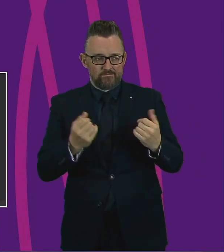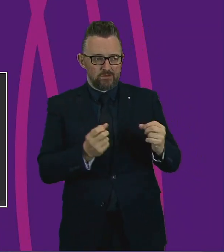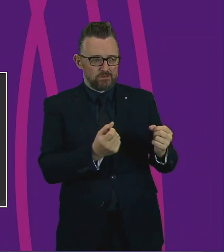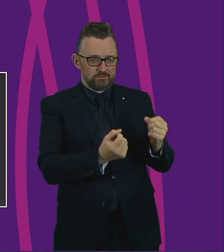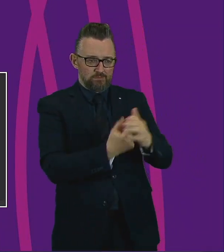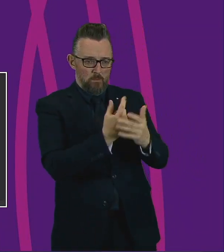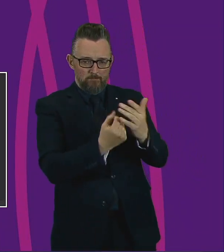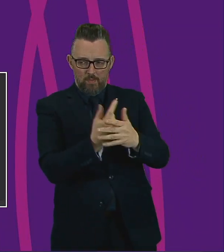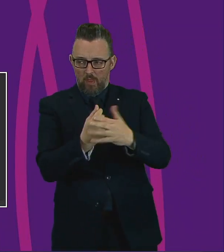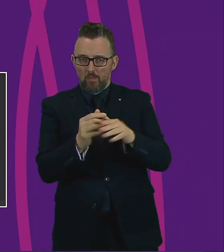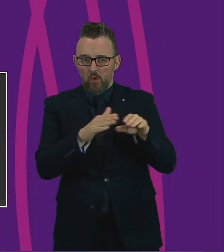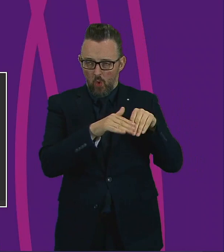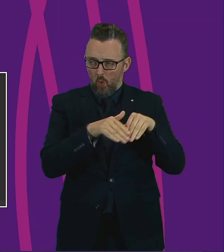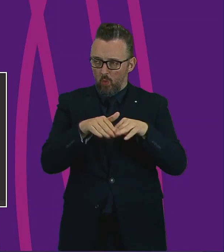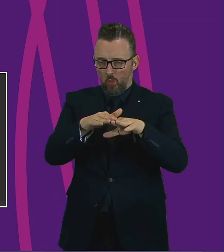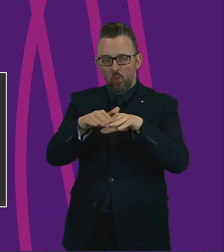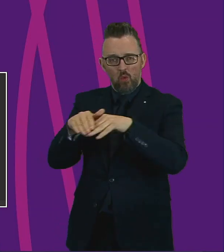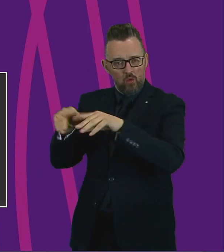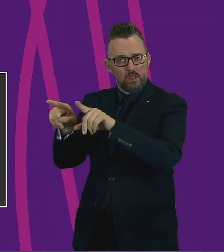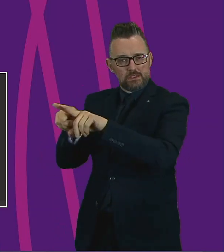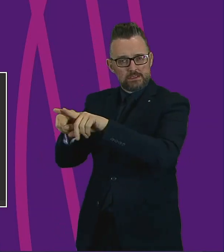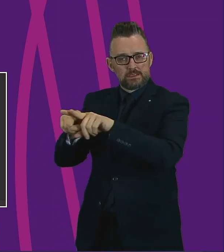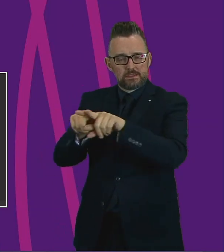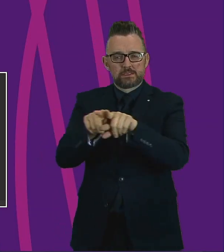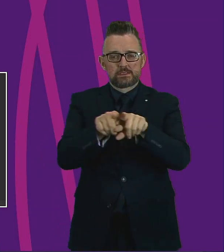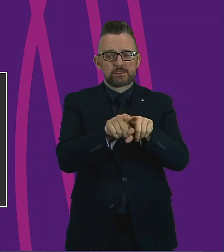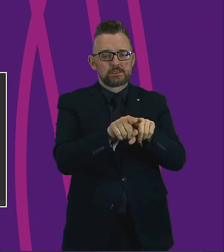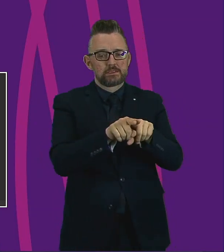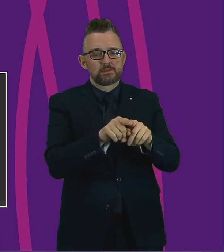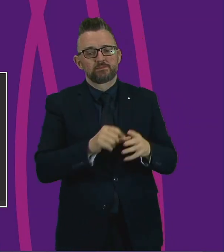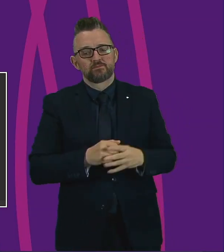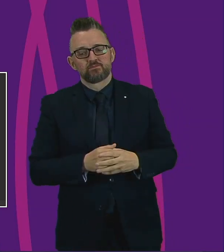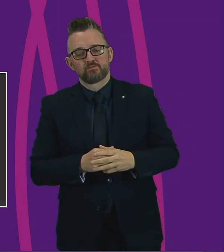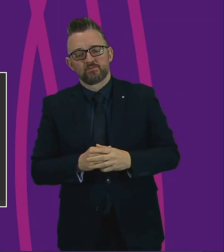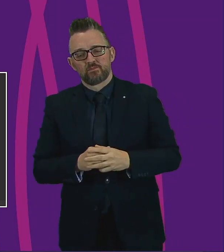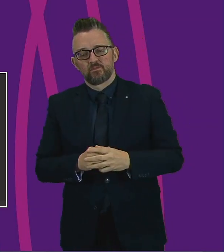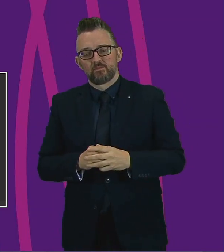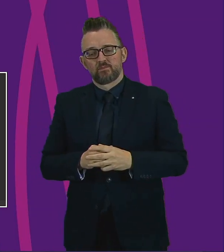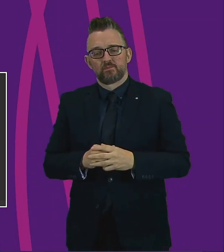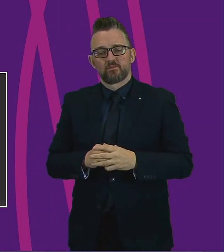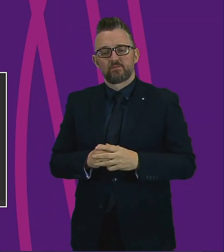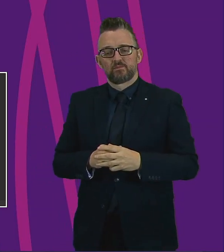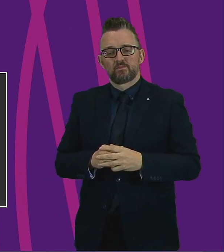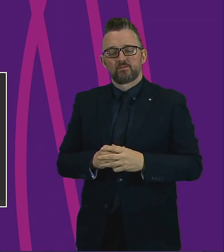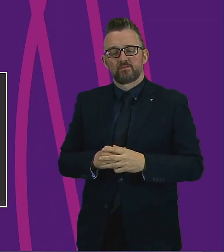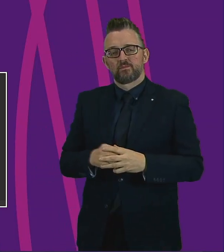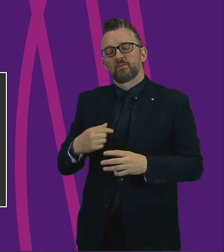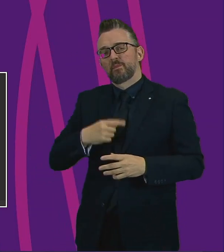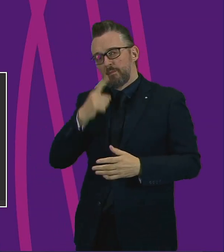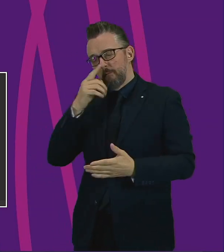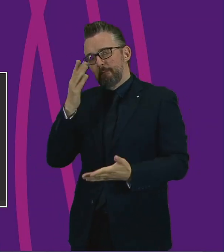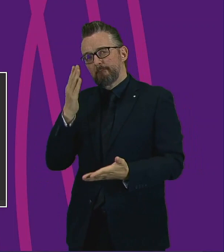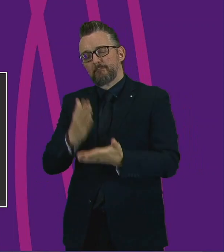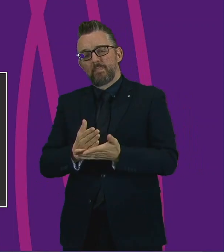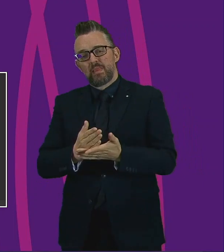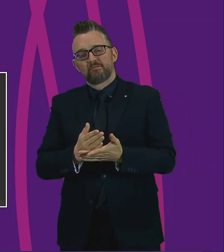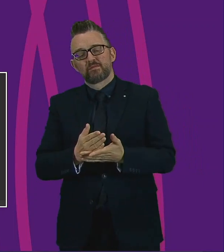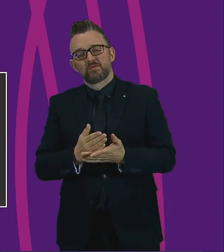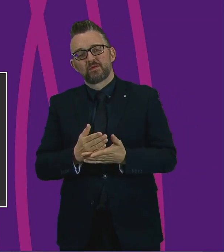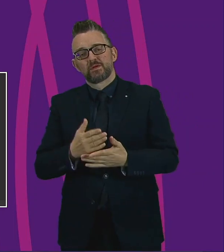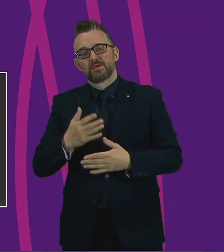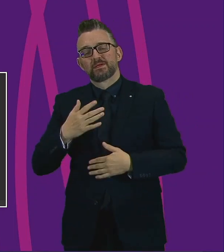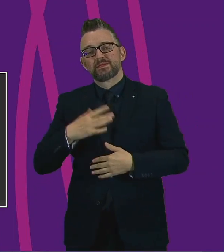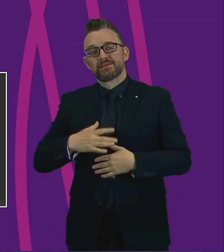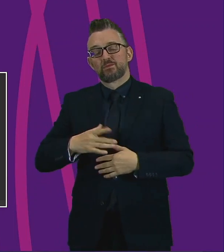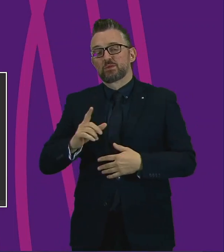have come through our speakers so far this afternoon. I do believe that we need a medium and a